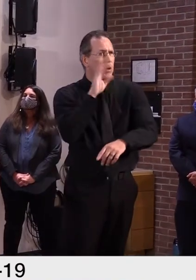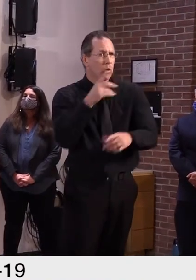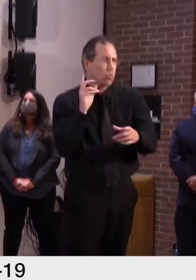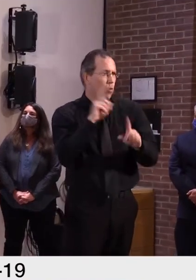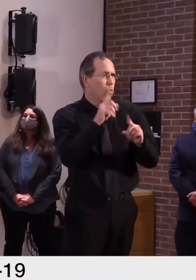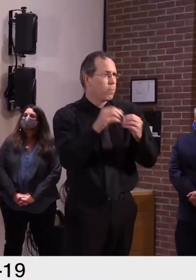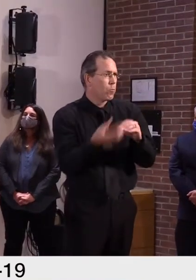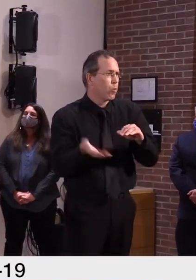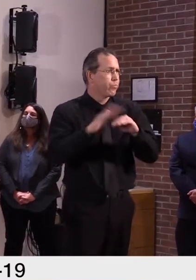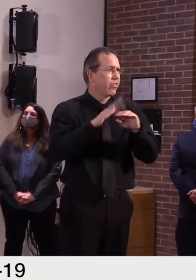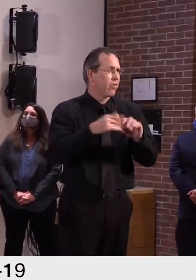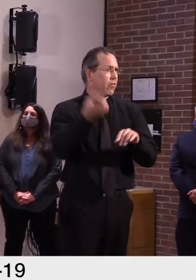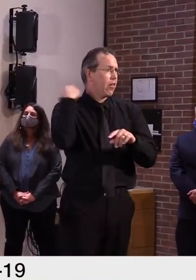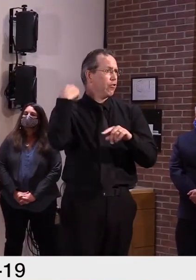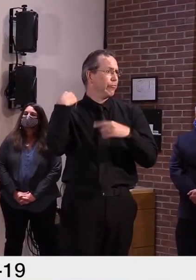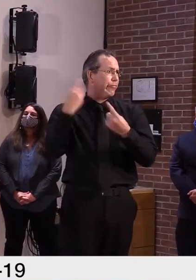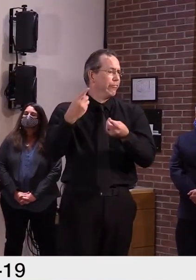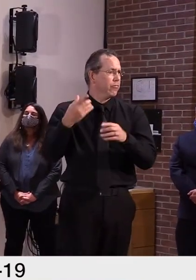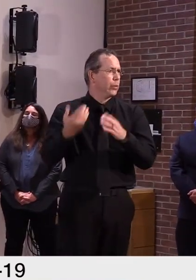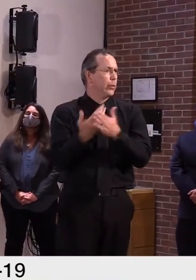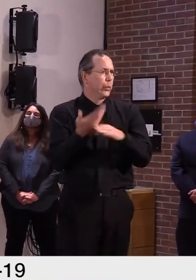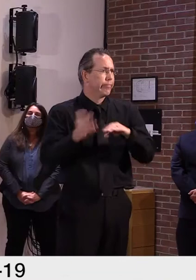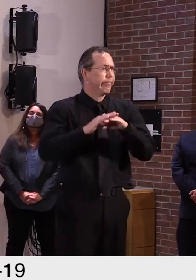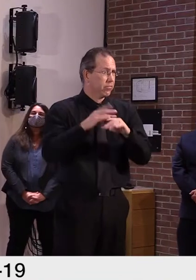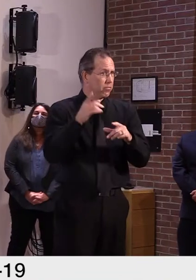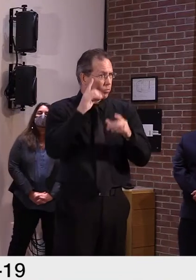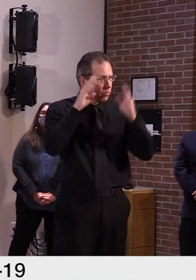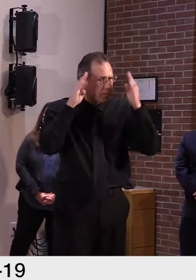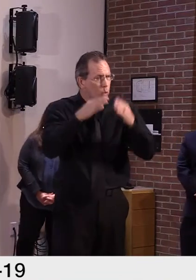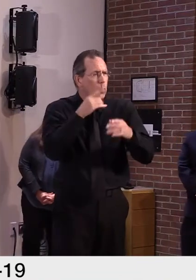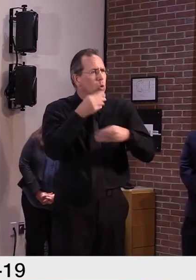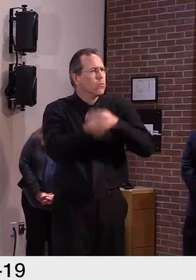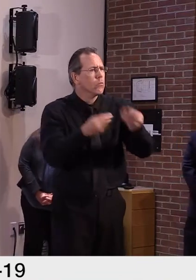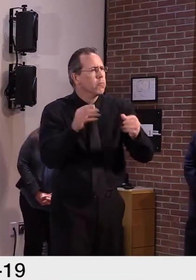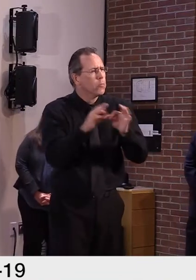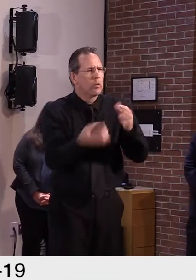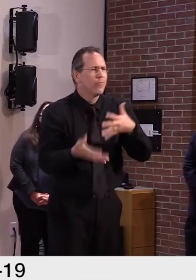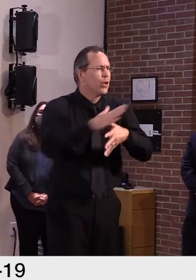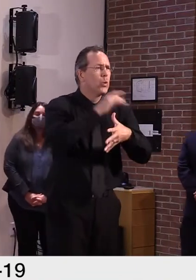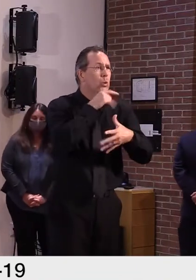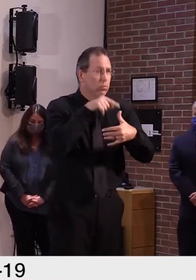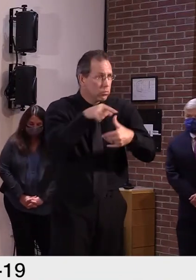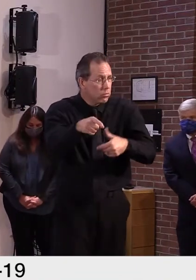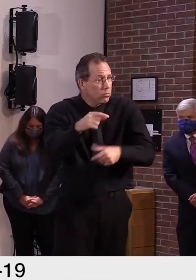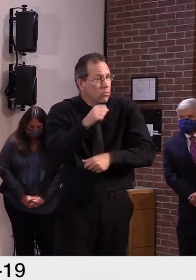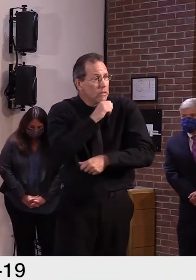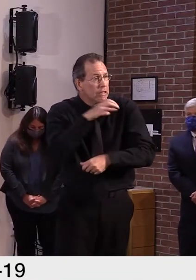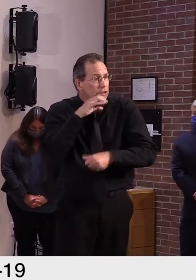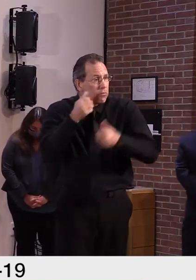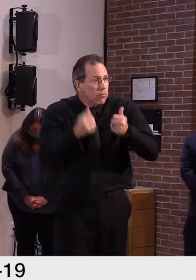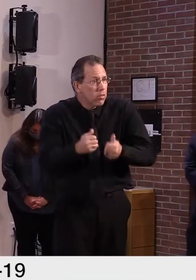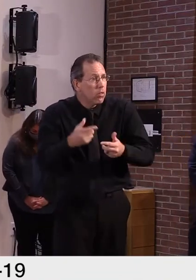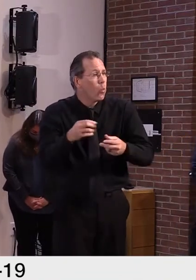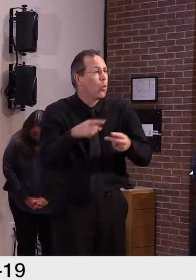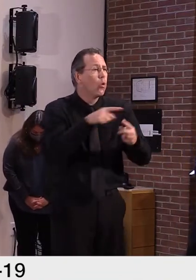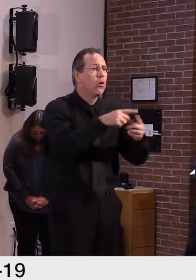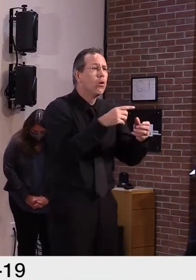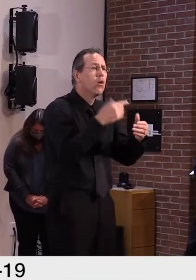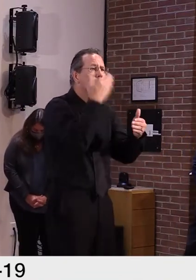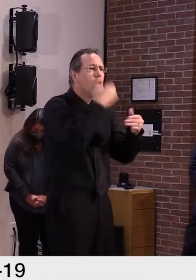Yeah, you just covered a lot of potential customers, I guess I could call them for that. So,